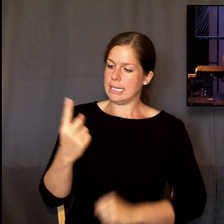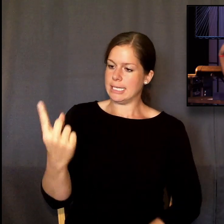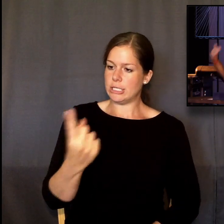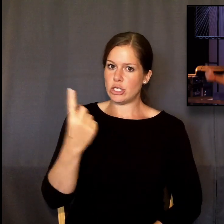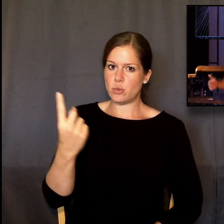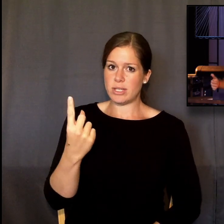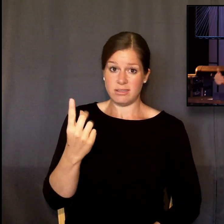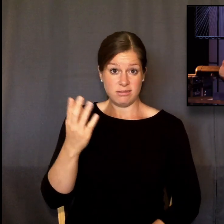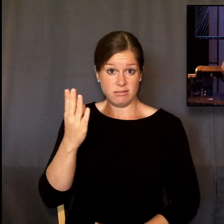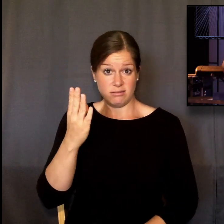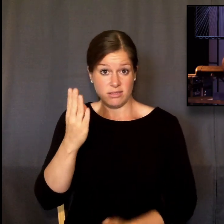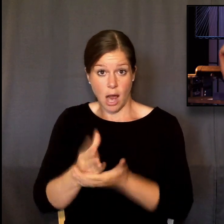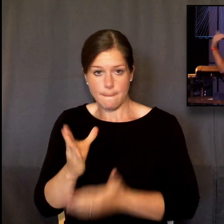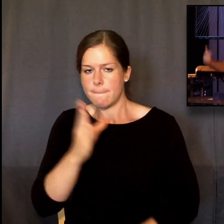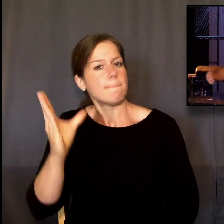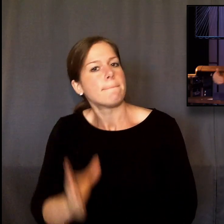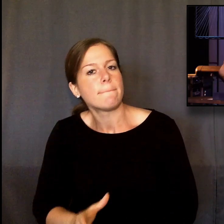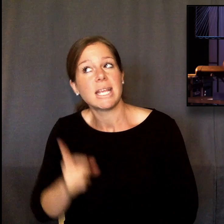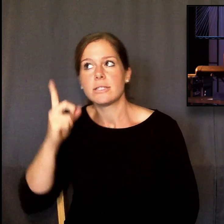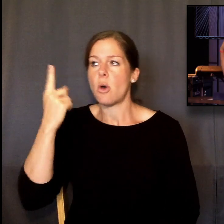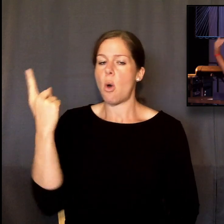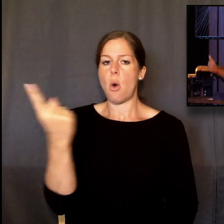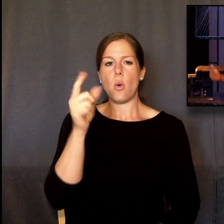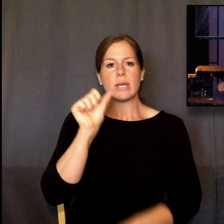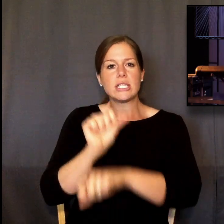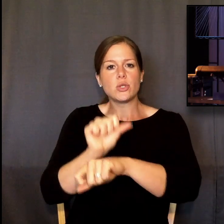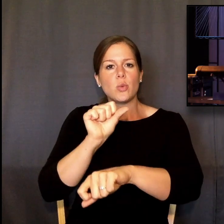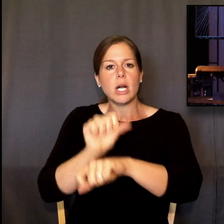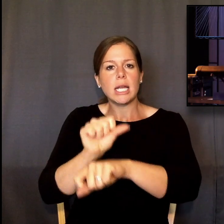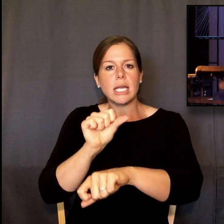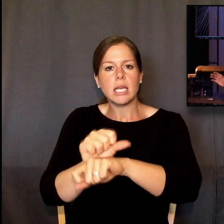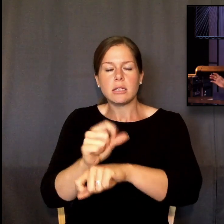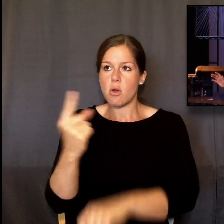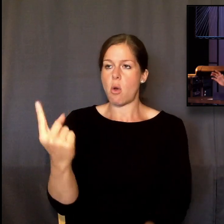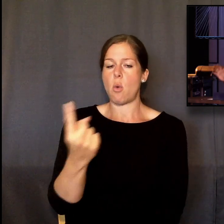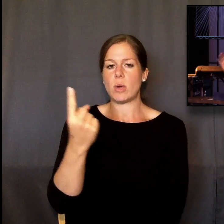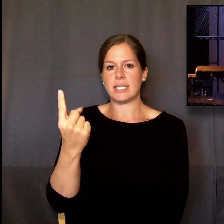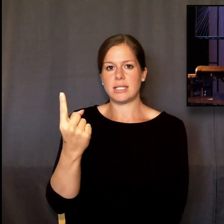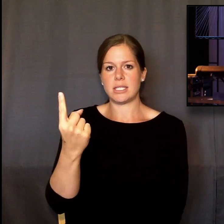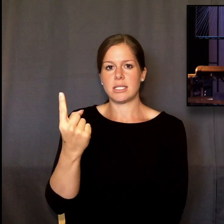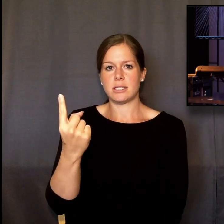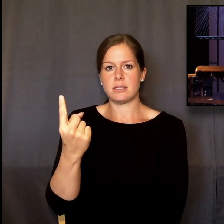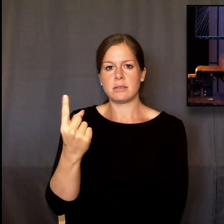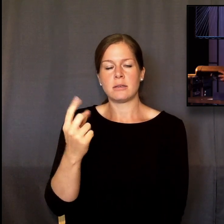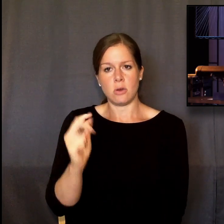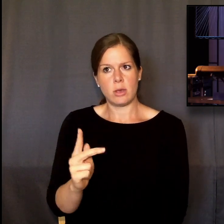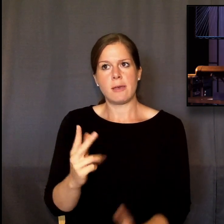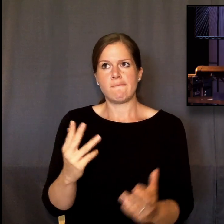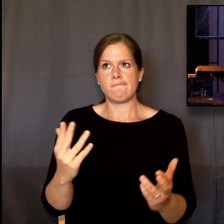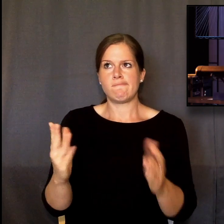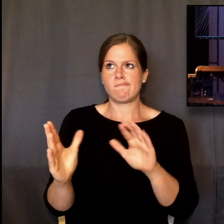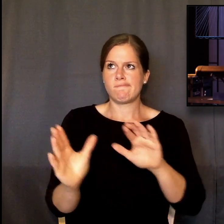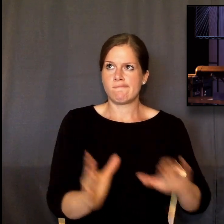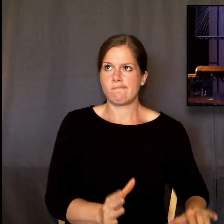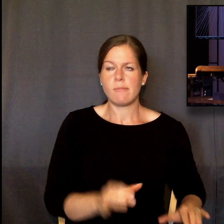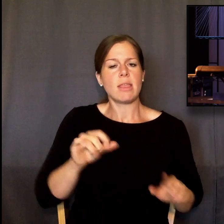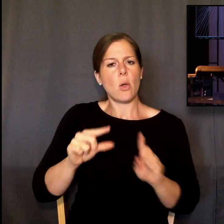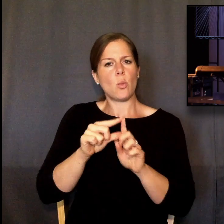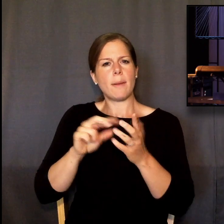It never stops. He is always working. Now, present tense aside, what does this word mean? This word